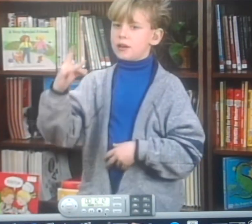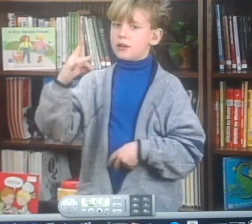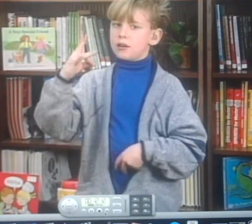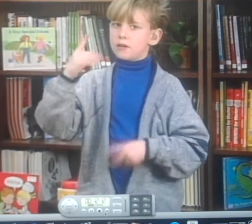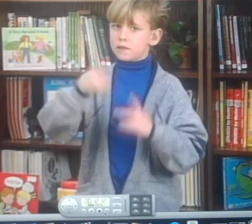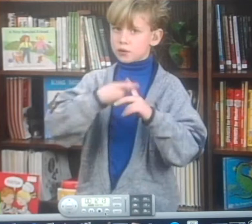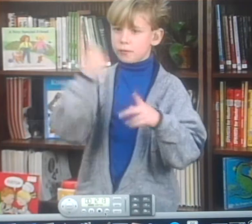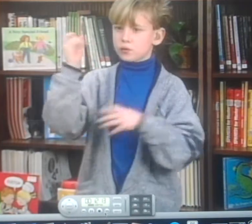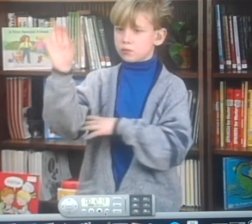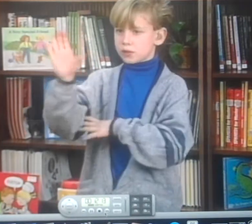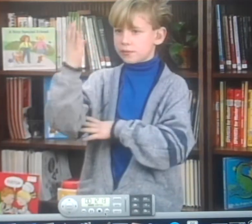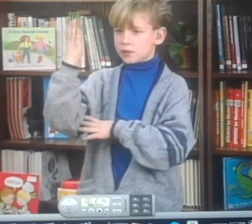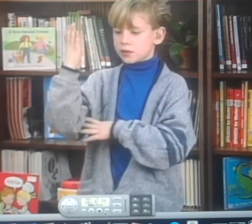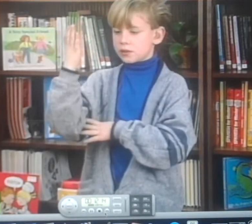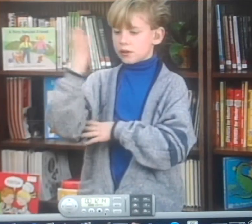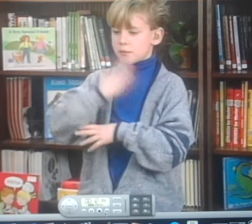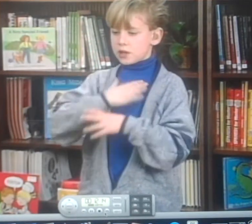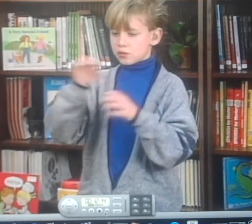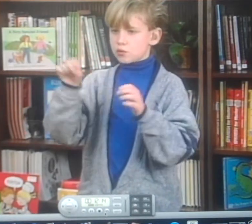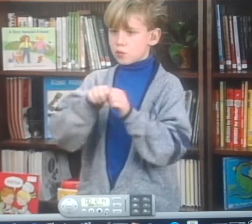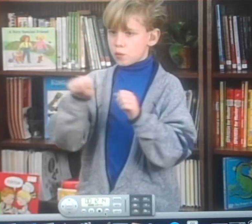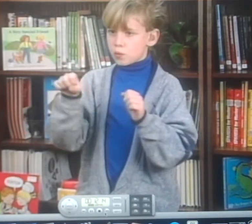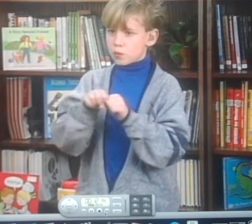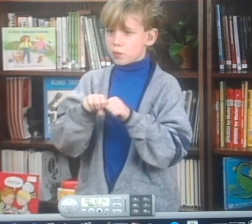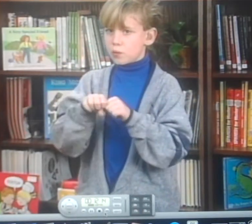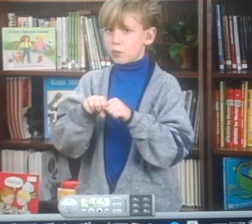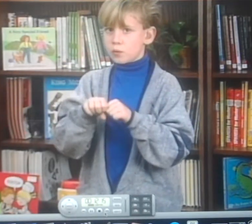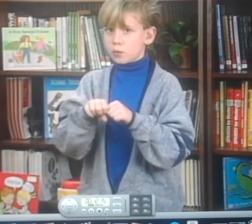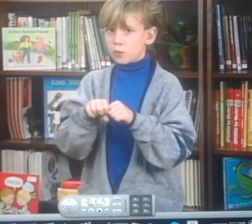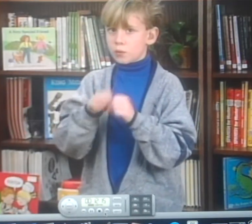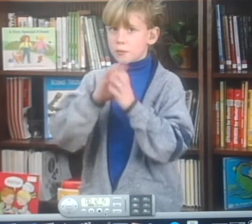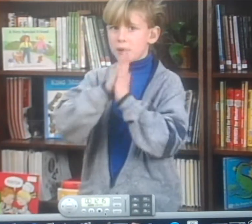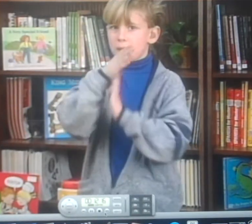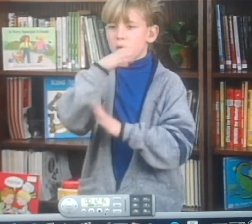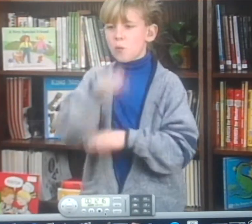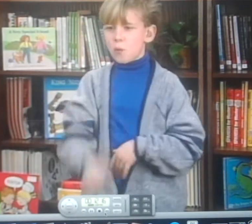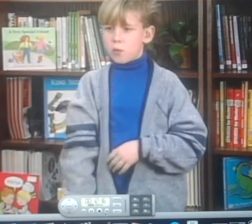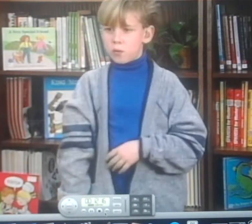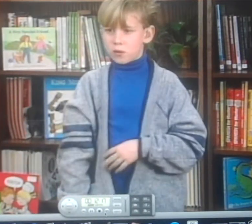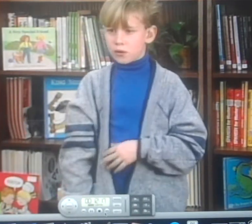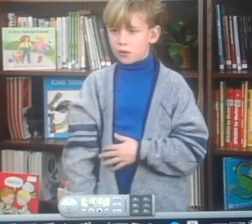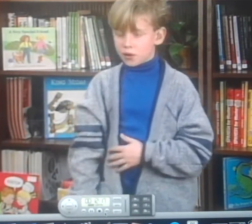And I like, I like Christmas. I have gotten shoes for Christmas.